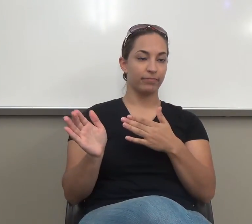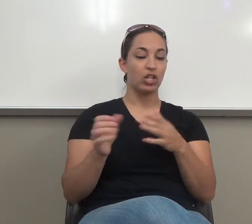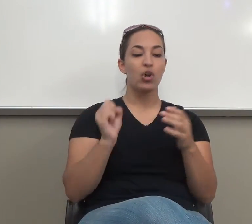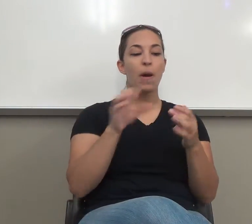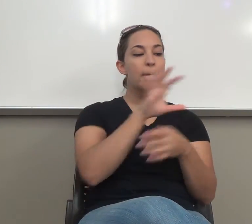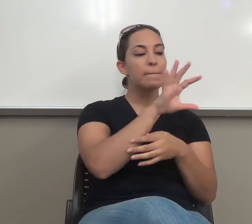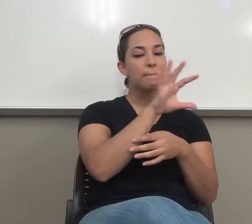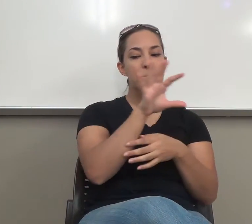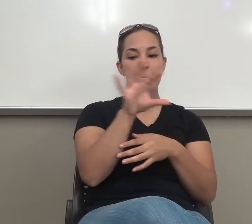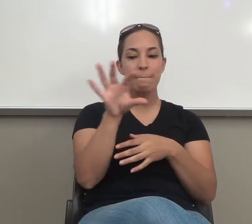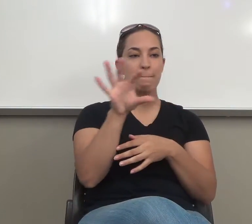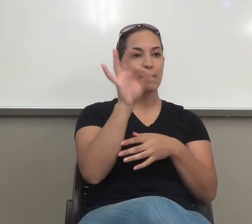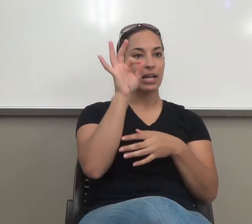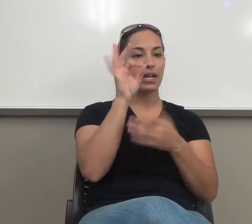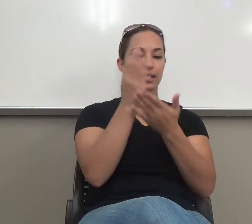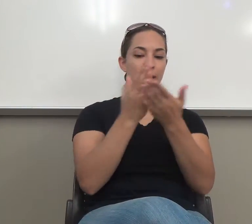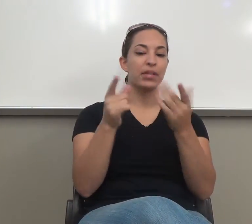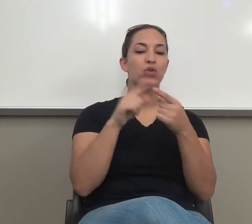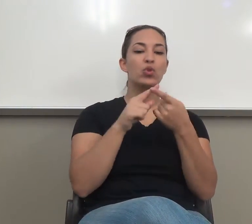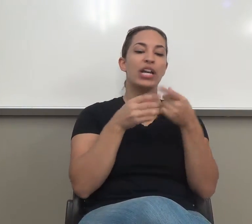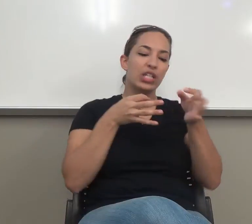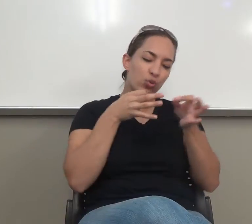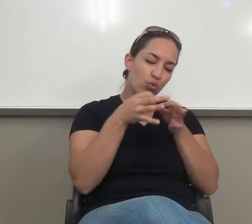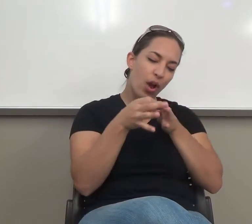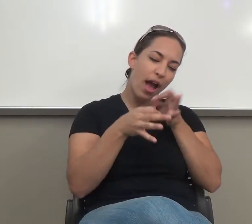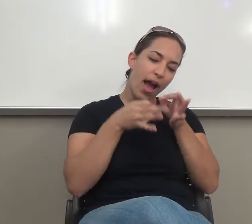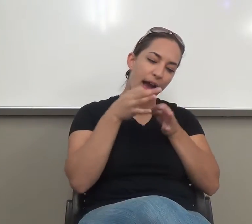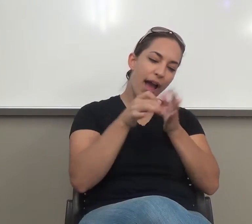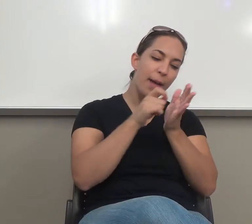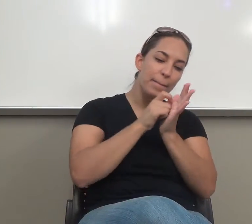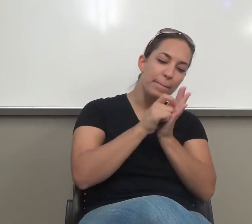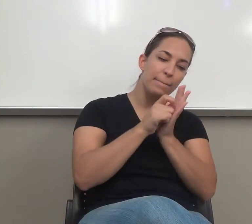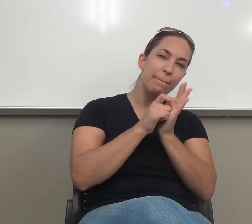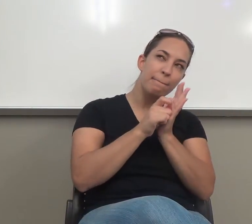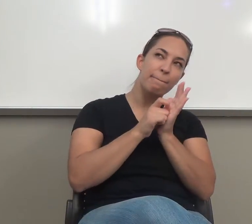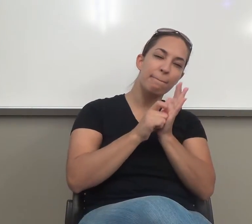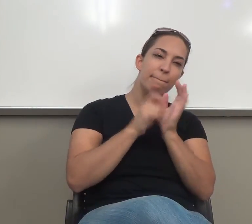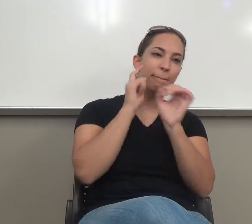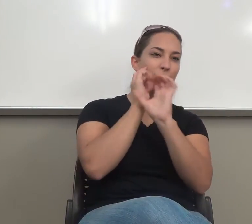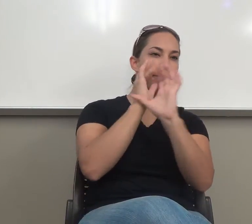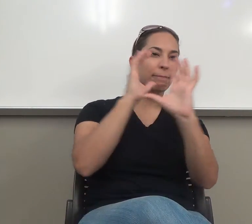describe. Okay? Pretty, pretty simple. I